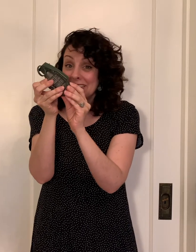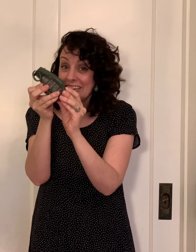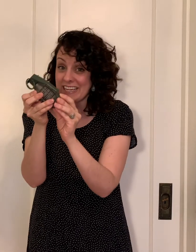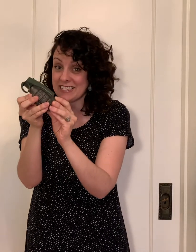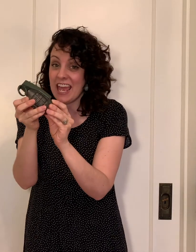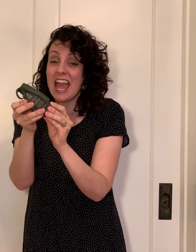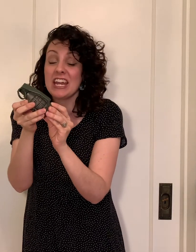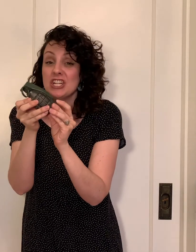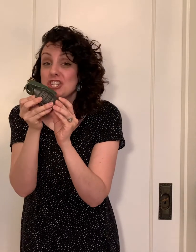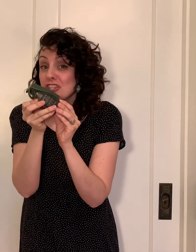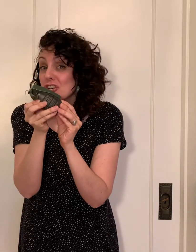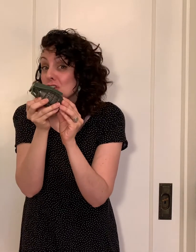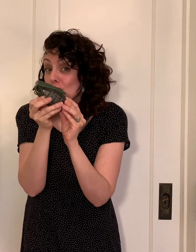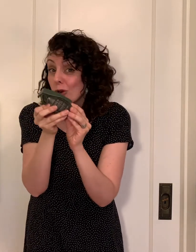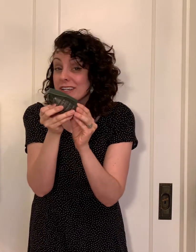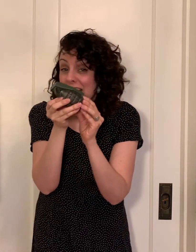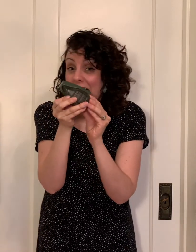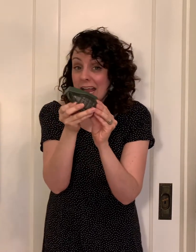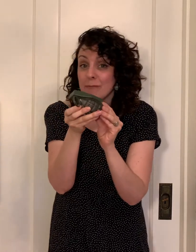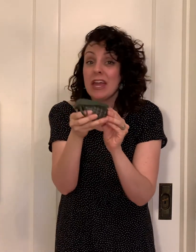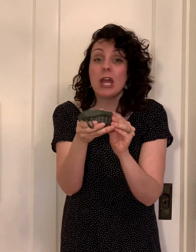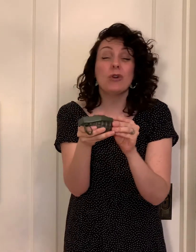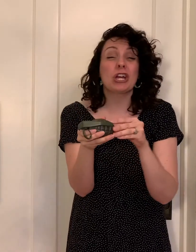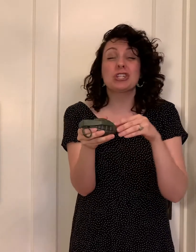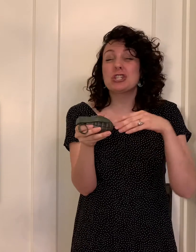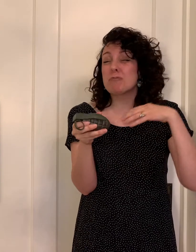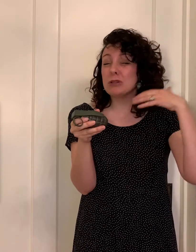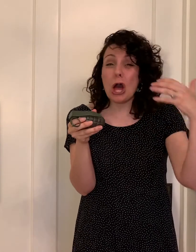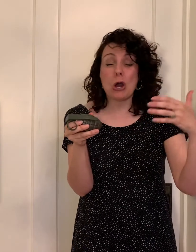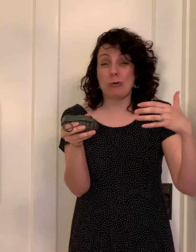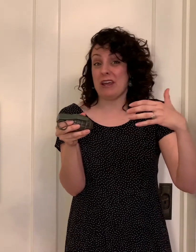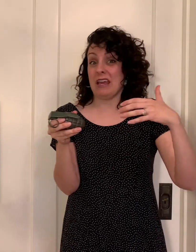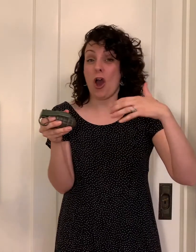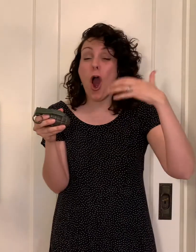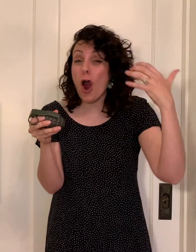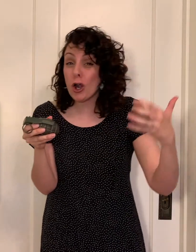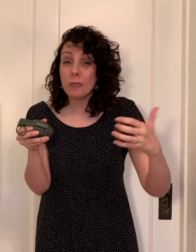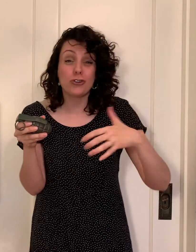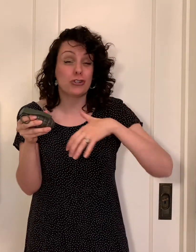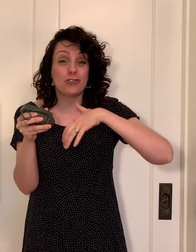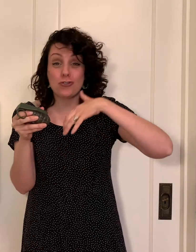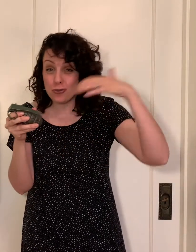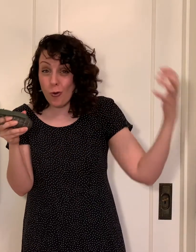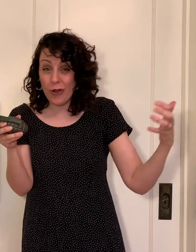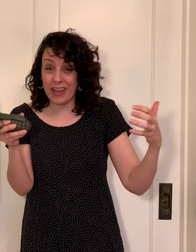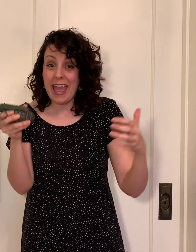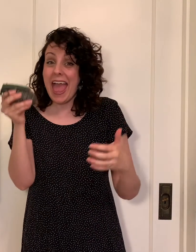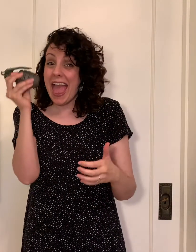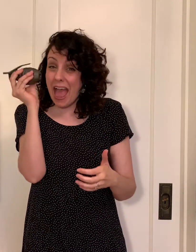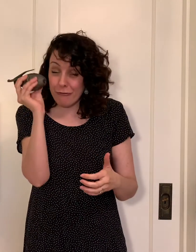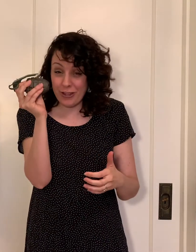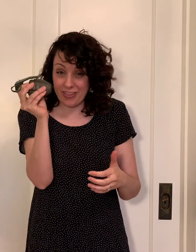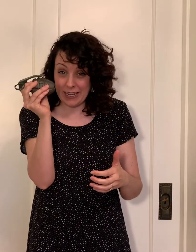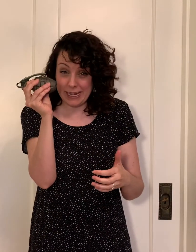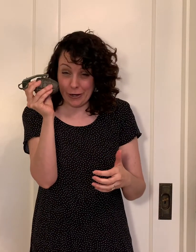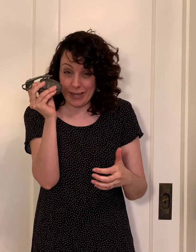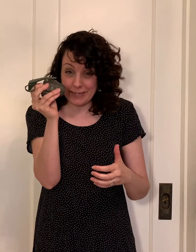lit and in just a short time it would explode and harm or destroy everything near it